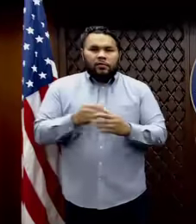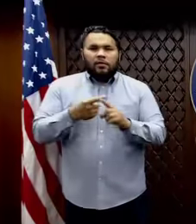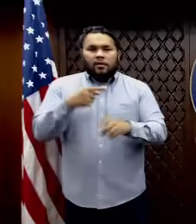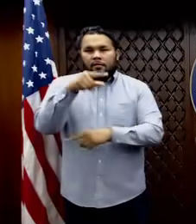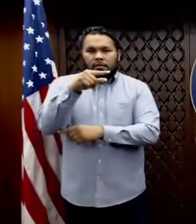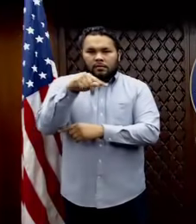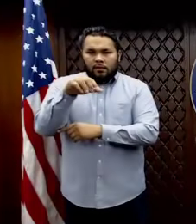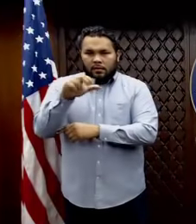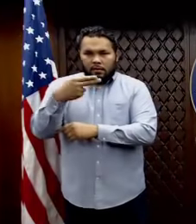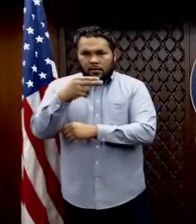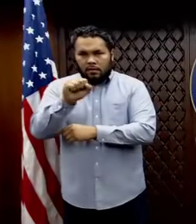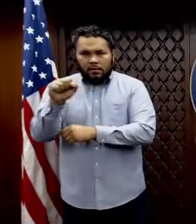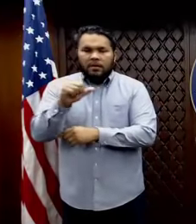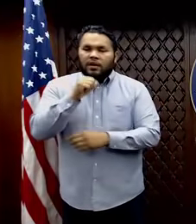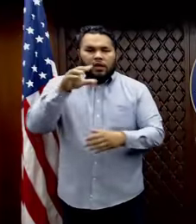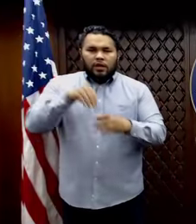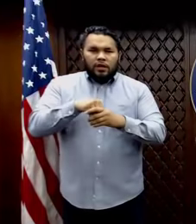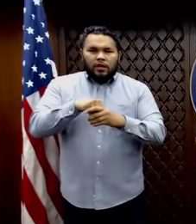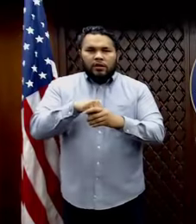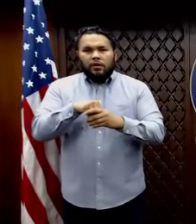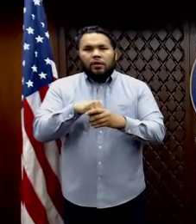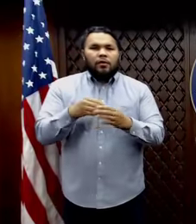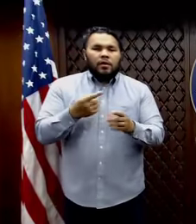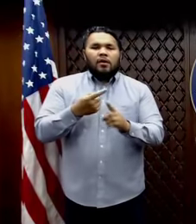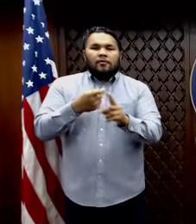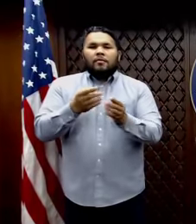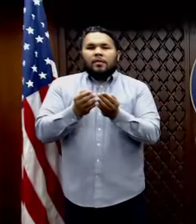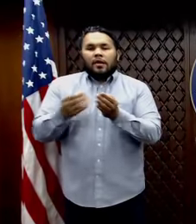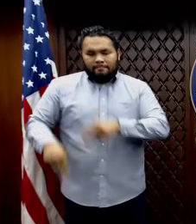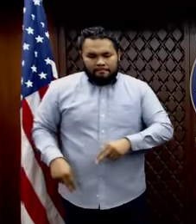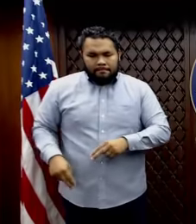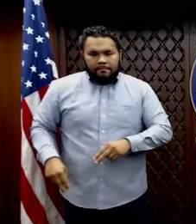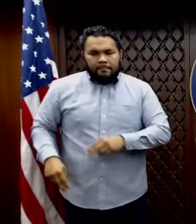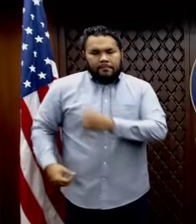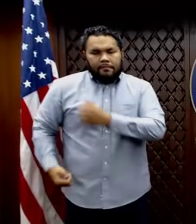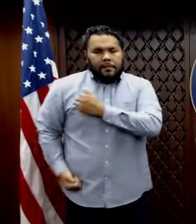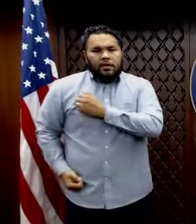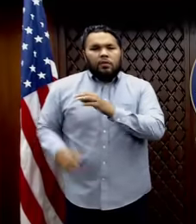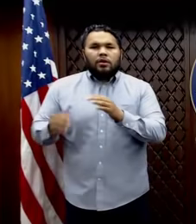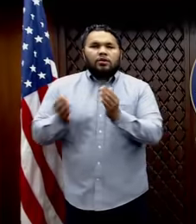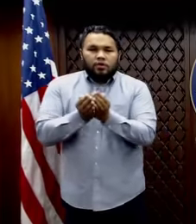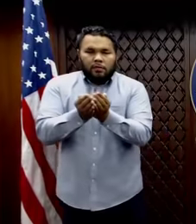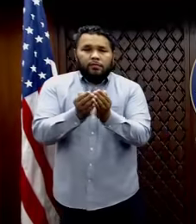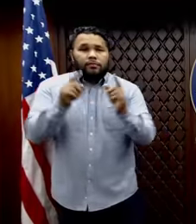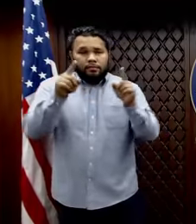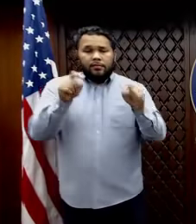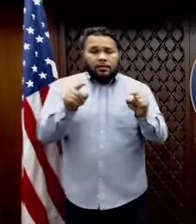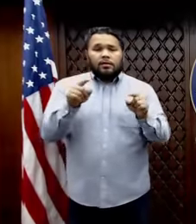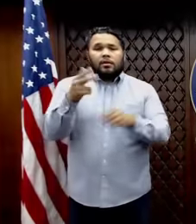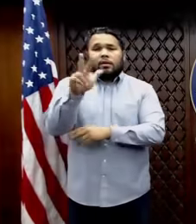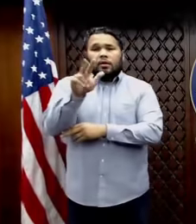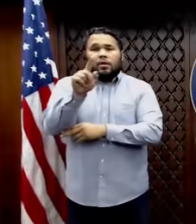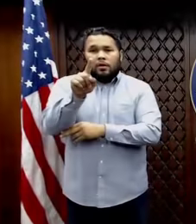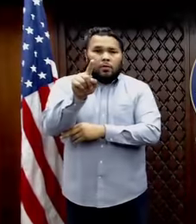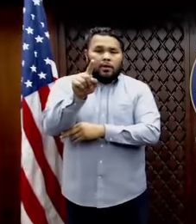the USS Theodore Roosevelt. As of yesterday evening, we tested 31 cases yesterday. There were nine